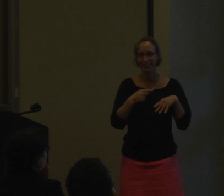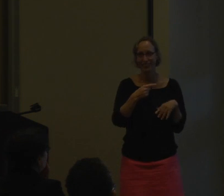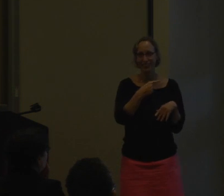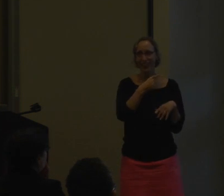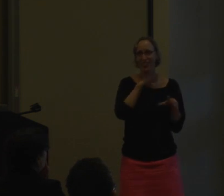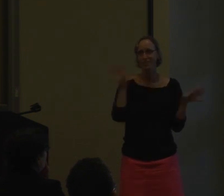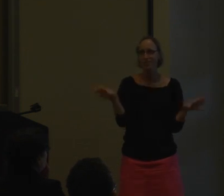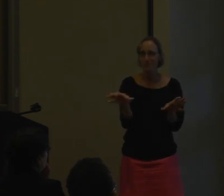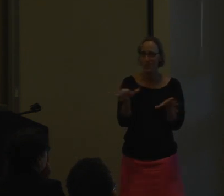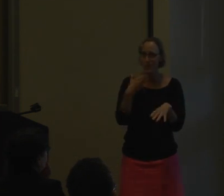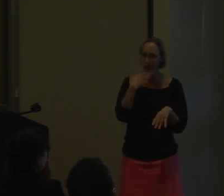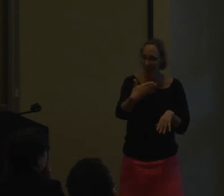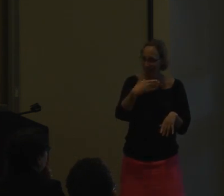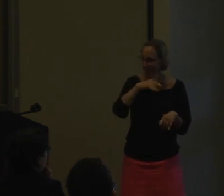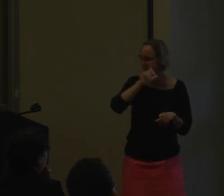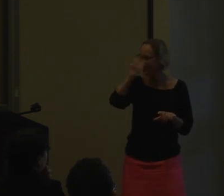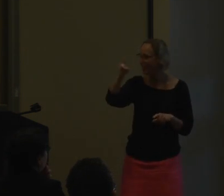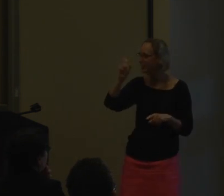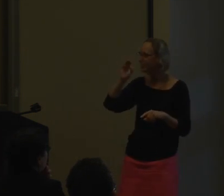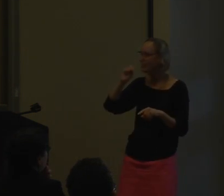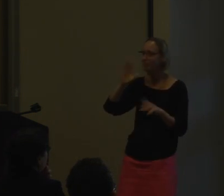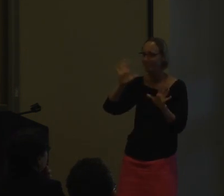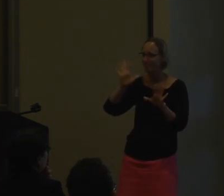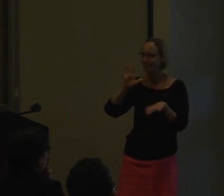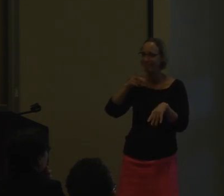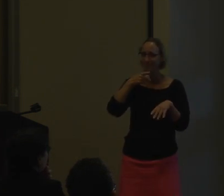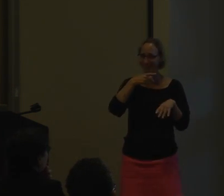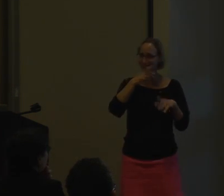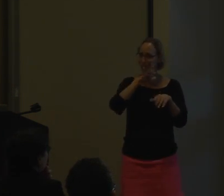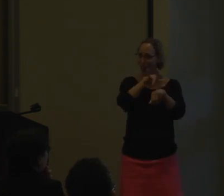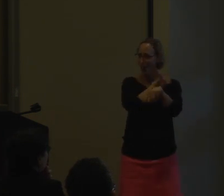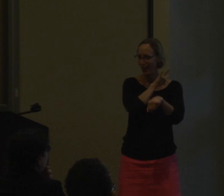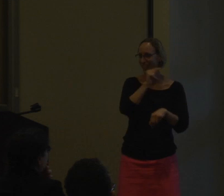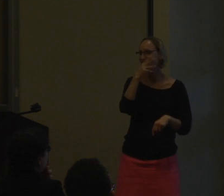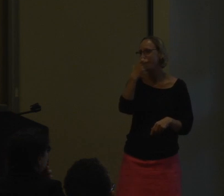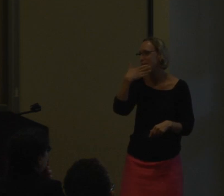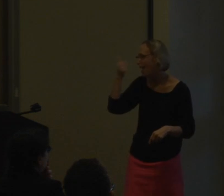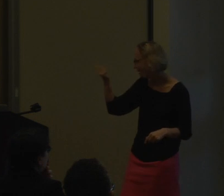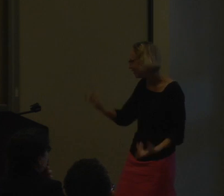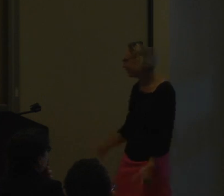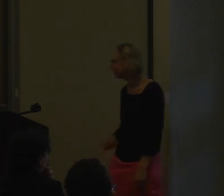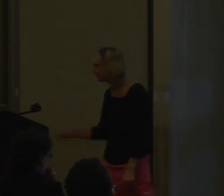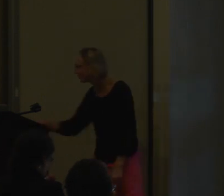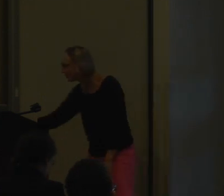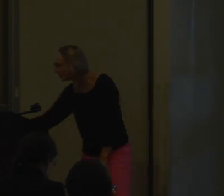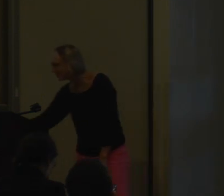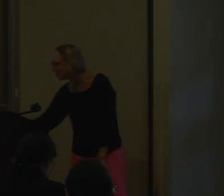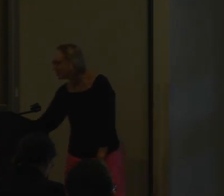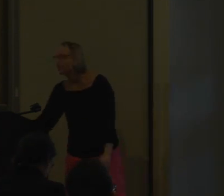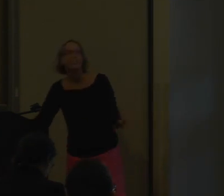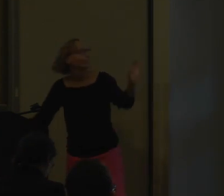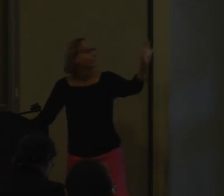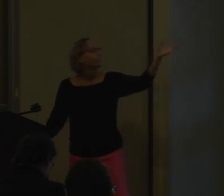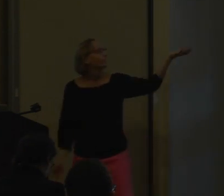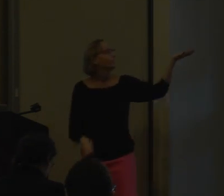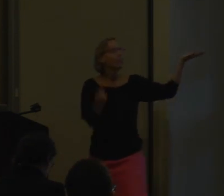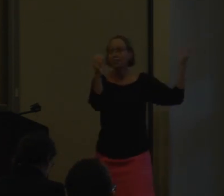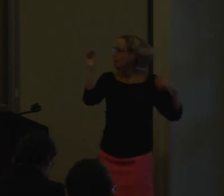skills just take off, and they do really well in life, especially education-wise. So, the earlier that they learn language, the better.